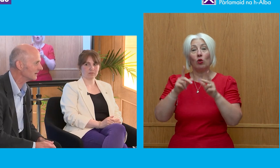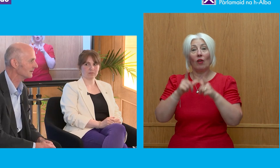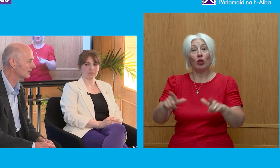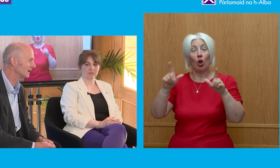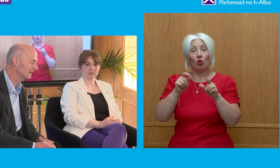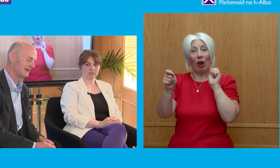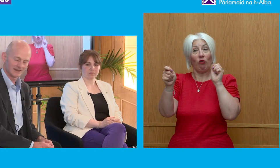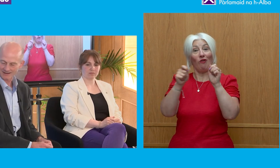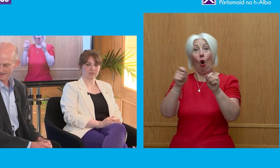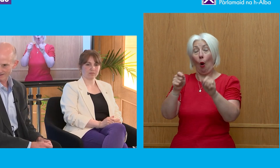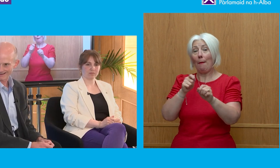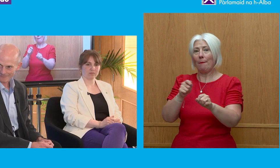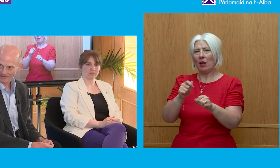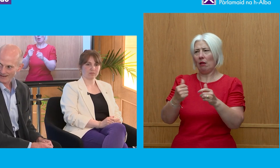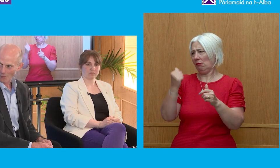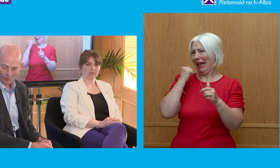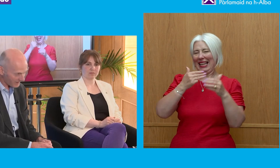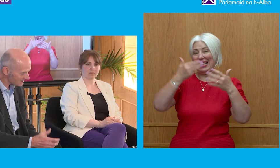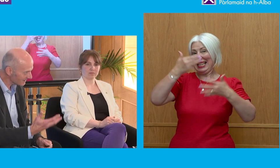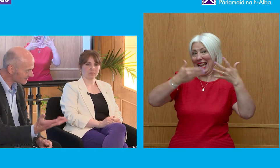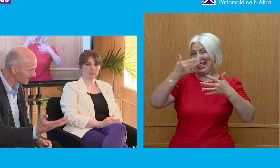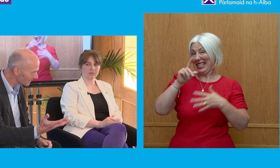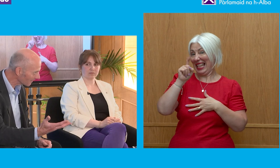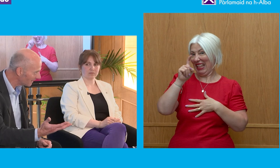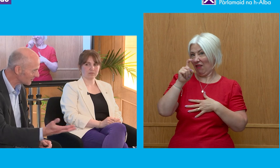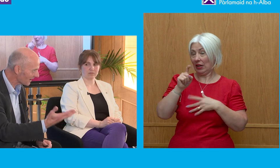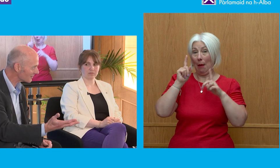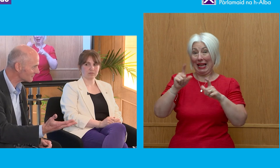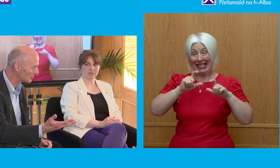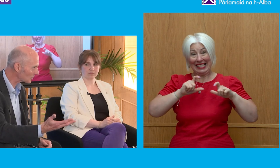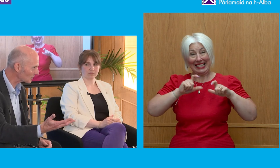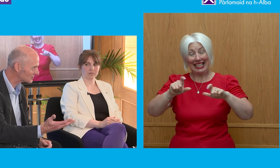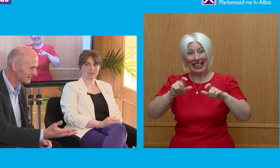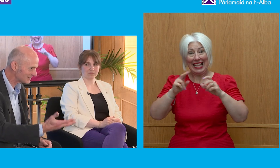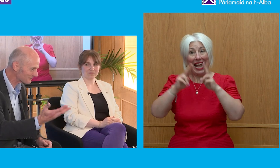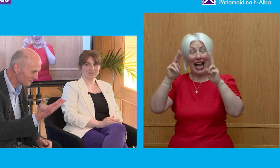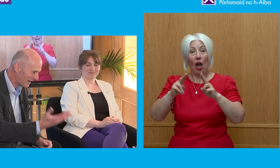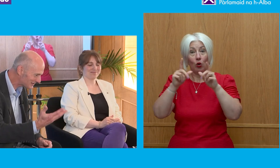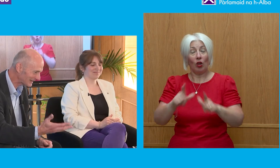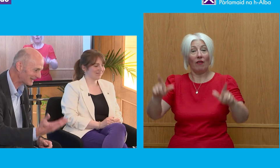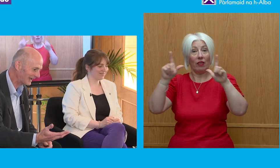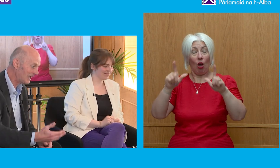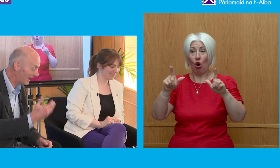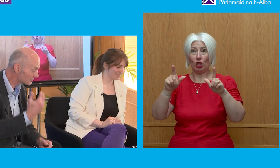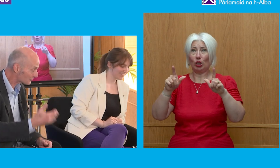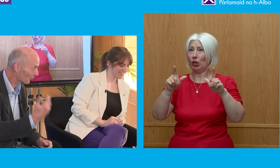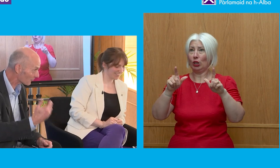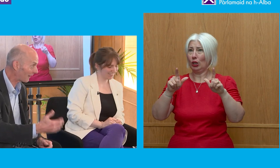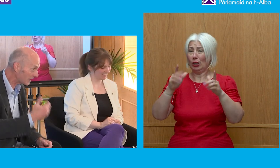reforming it in a big way in 1911, why is it still that the House of Laws is this basically